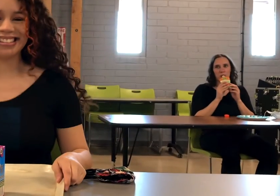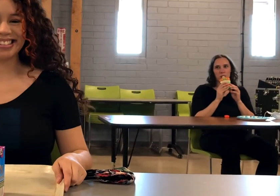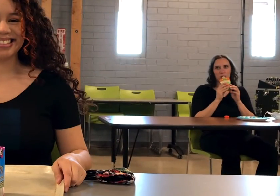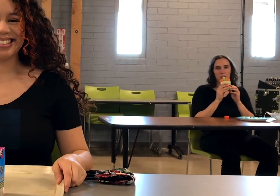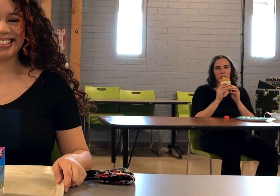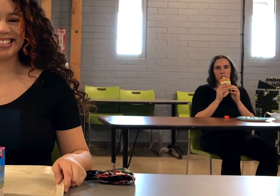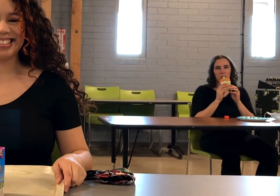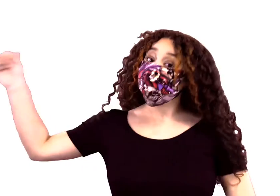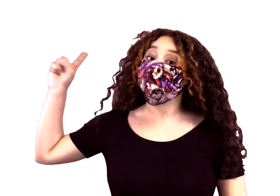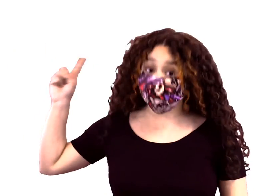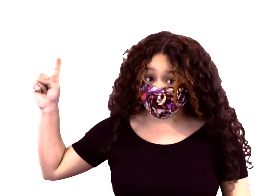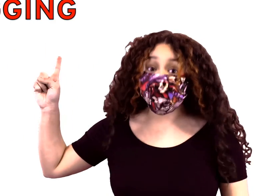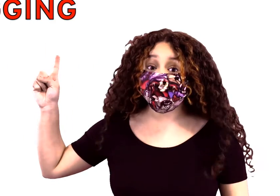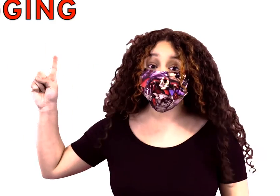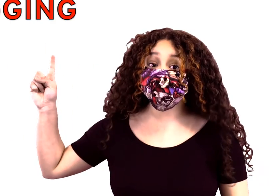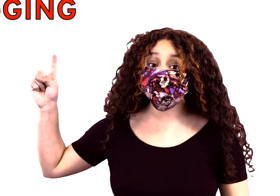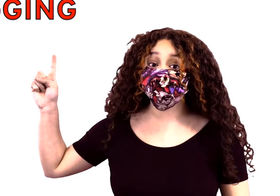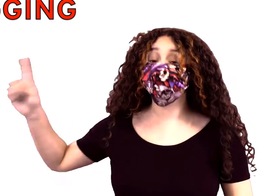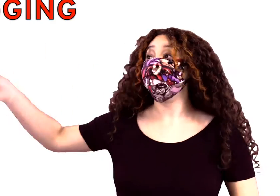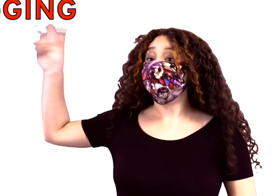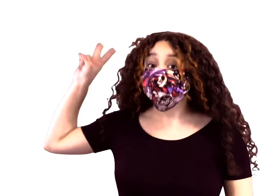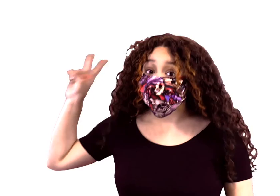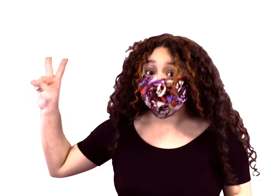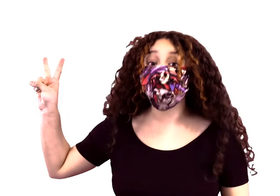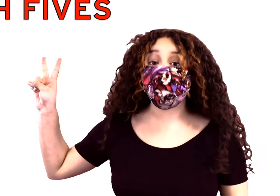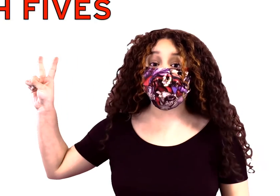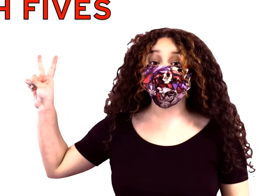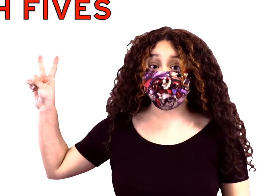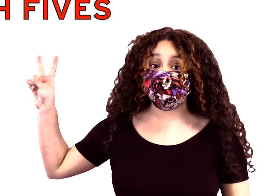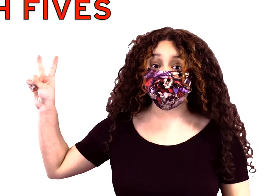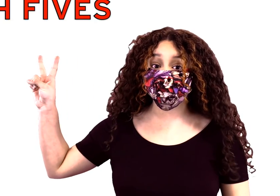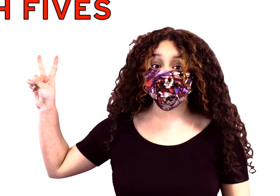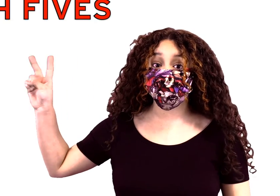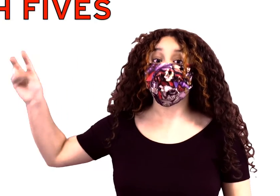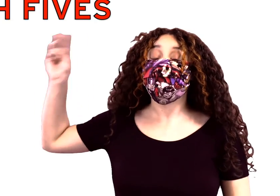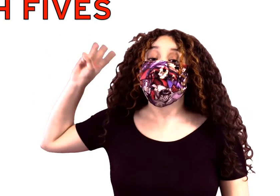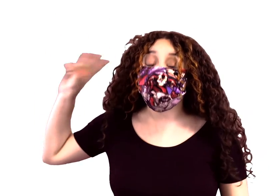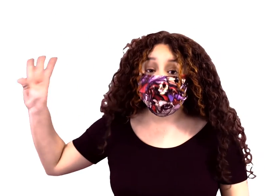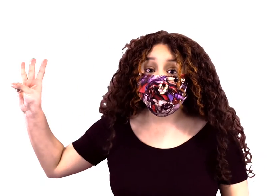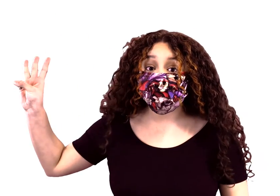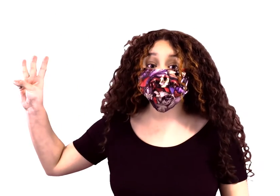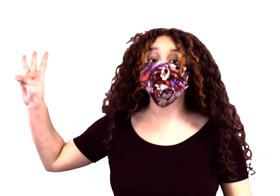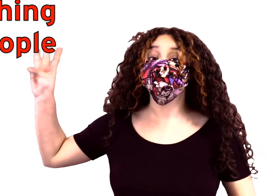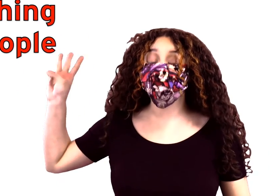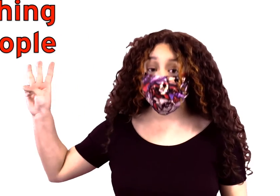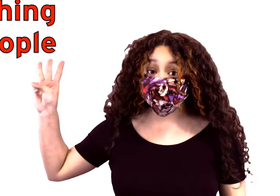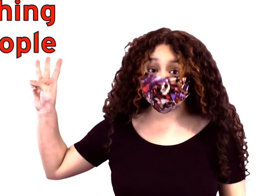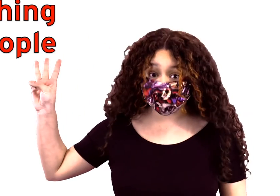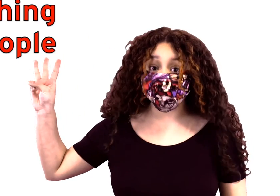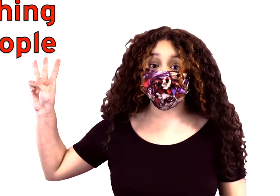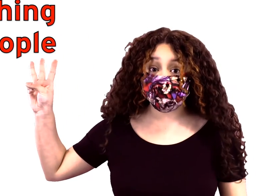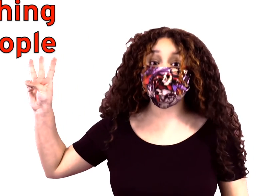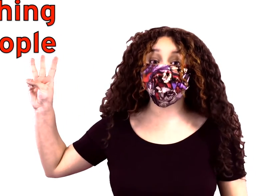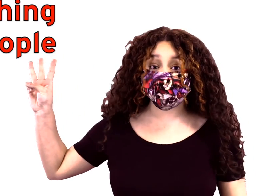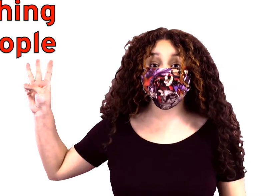no hugging no high fives and no touching other people